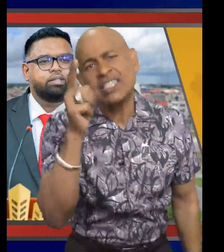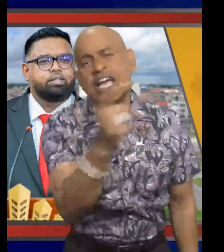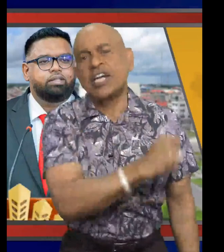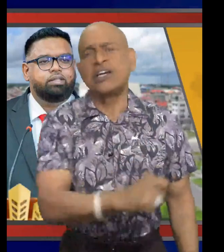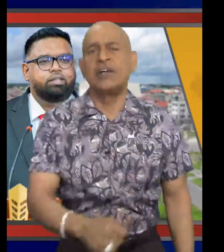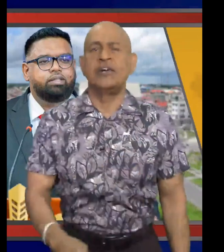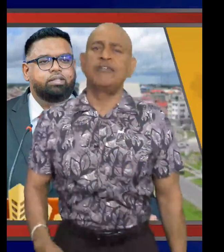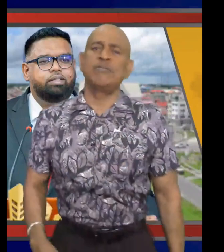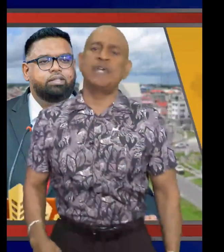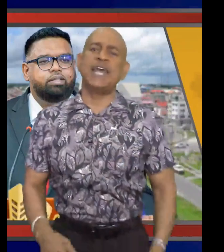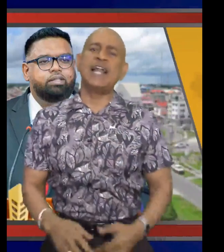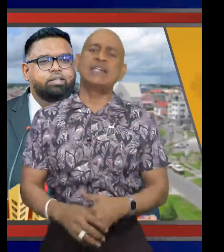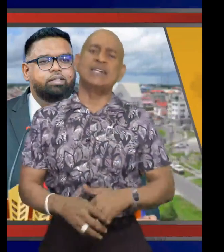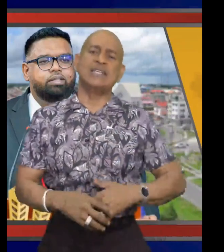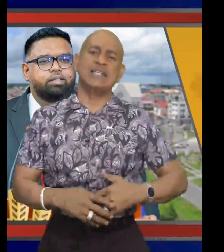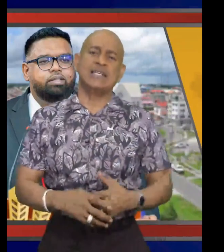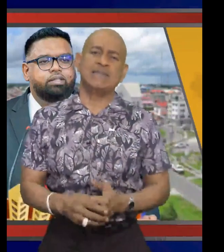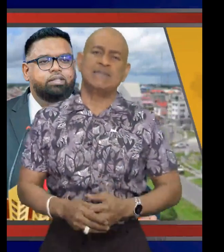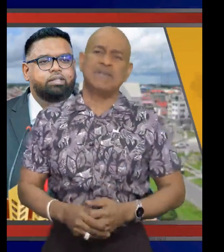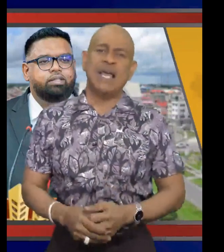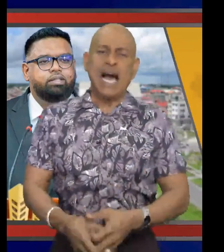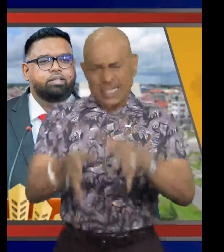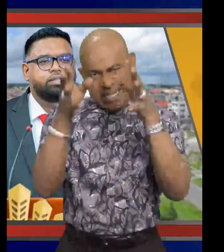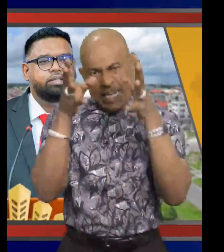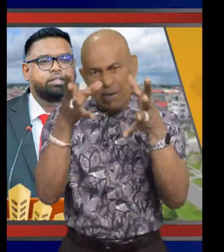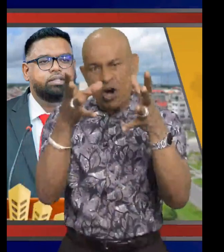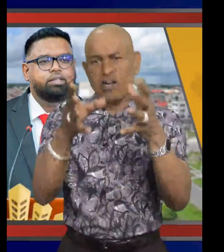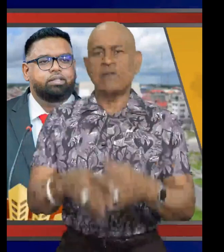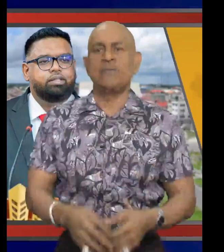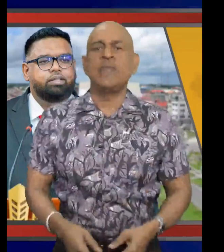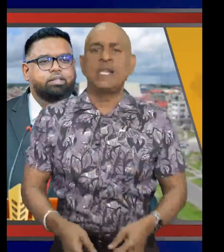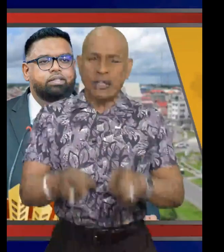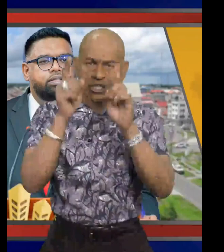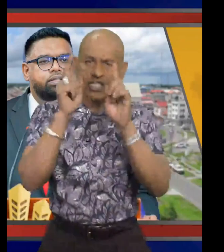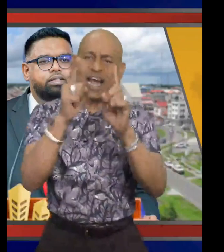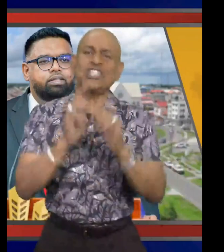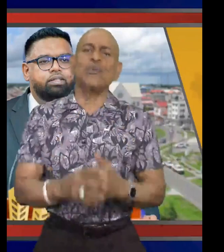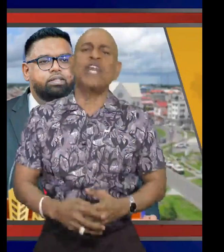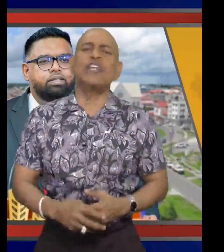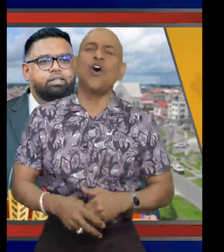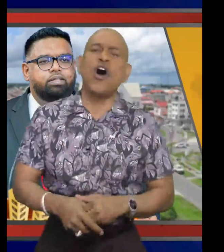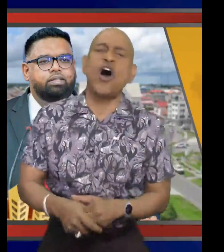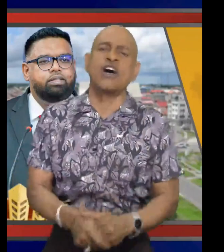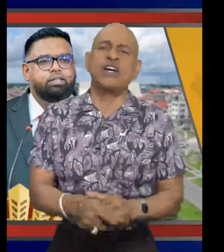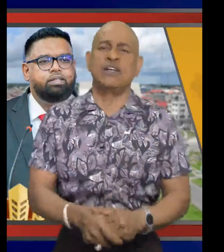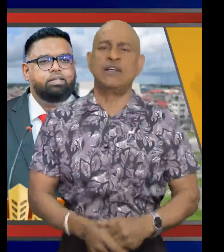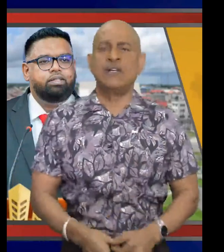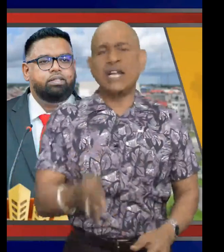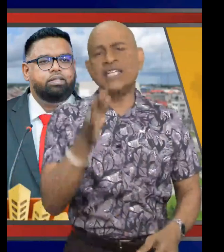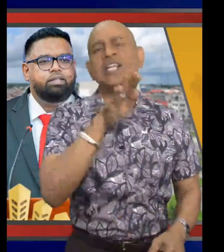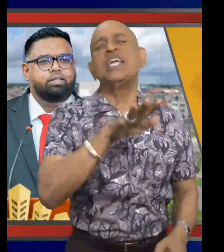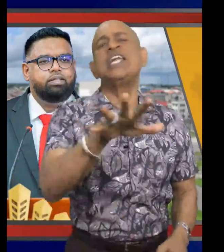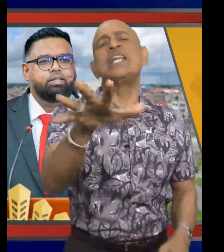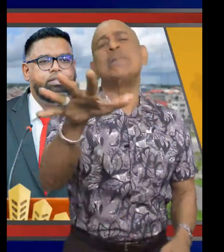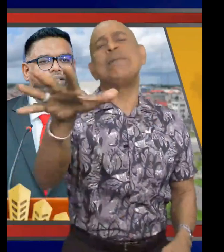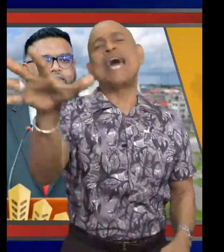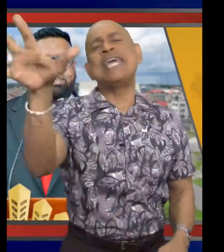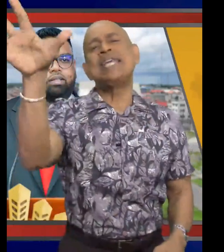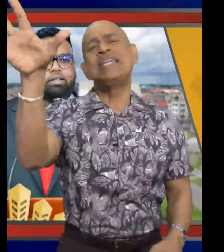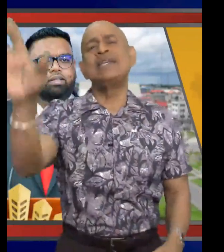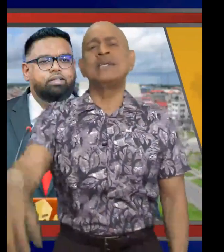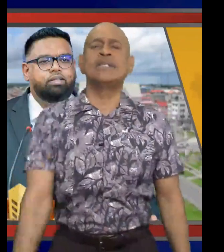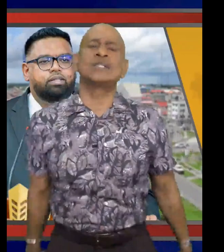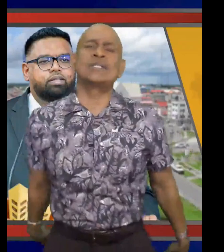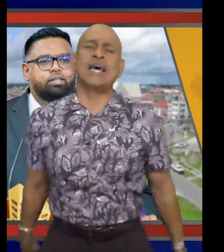walking stick from the elderly. A demon that would snatch away the dog that is leading the